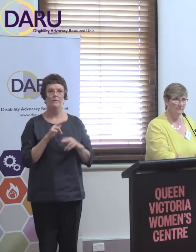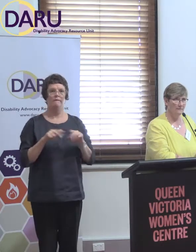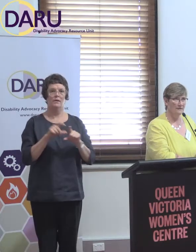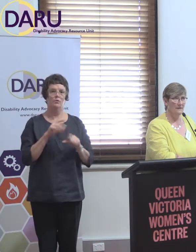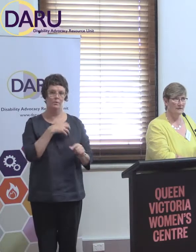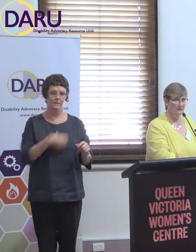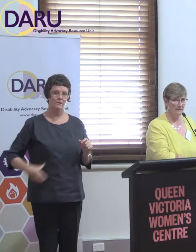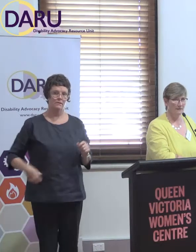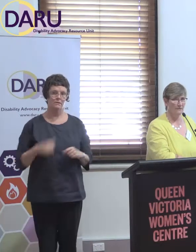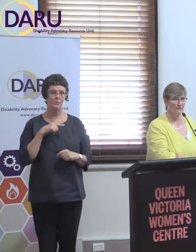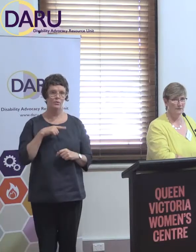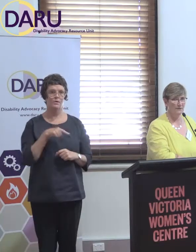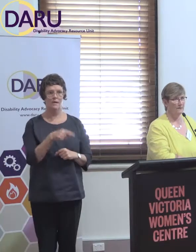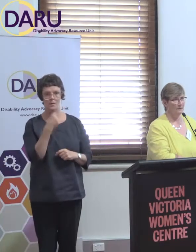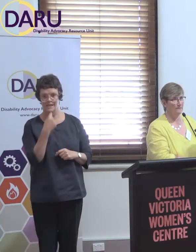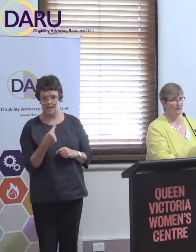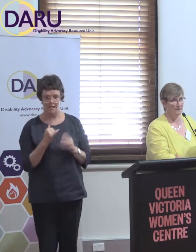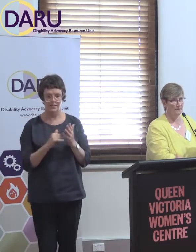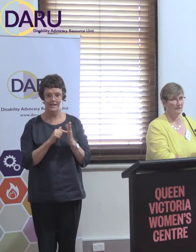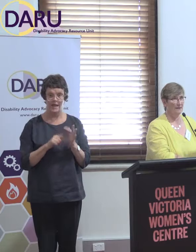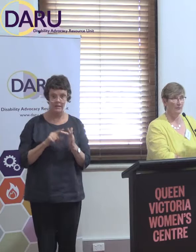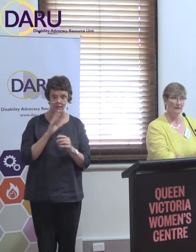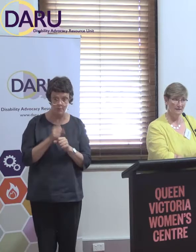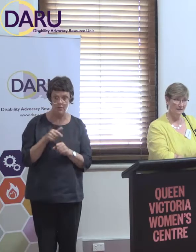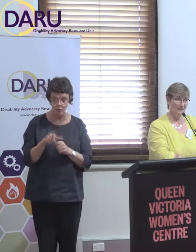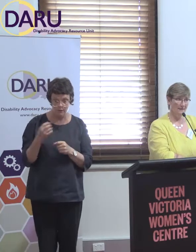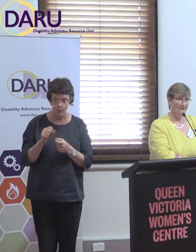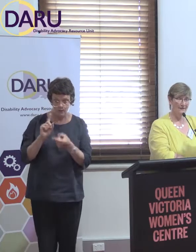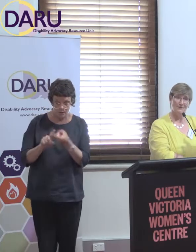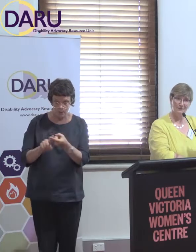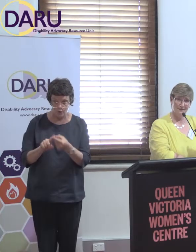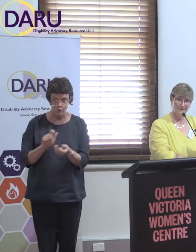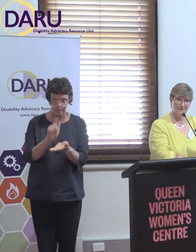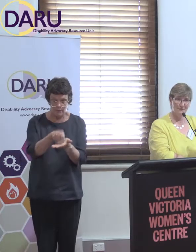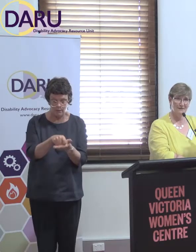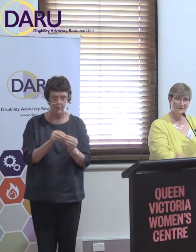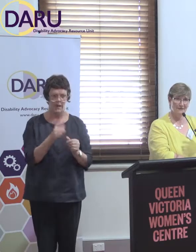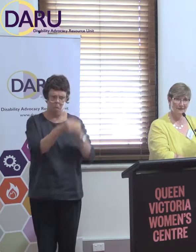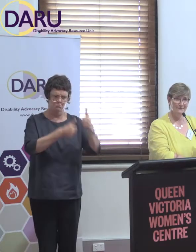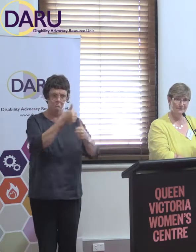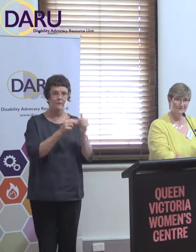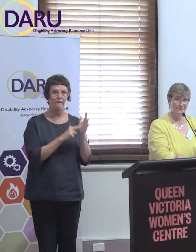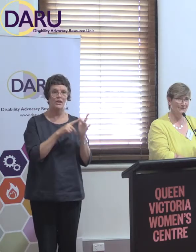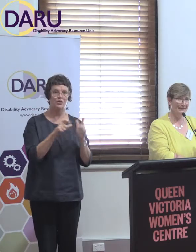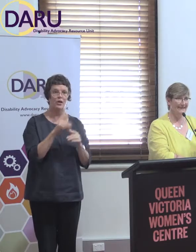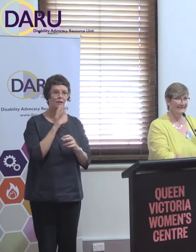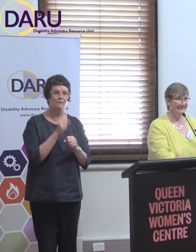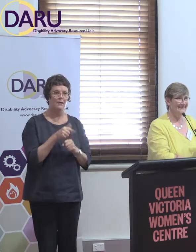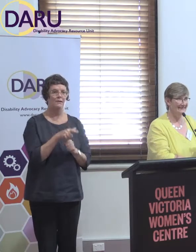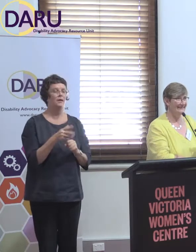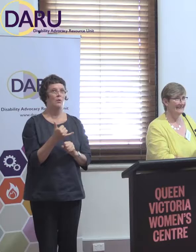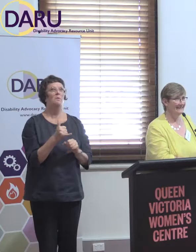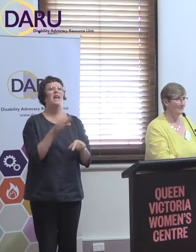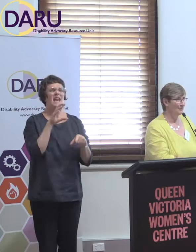they were saying to the state governments, you have to keep funding this. And they praised the Victorian government, which must have nearly killed him to do that,